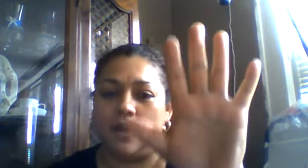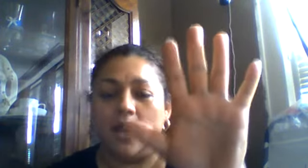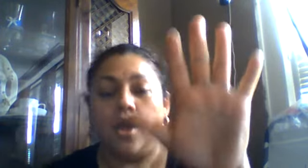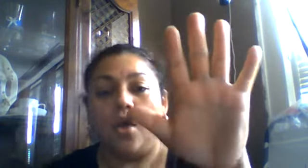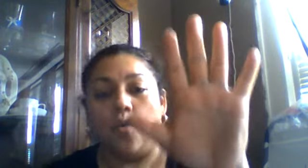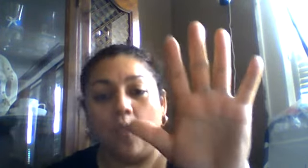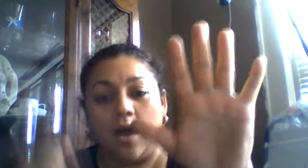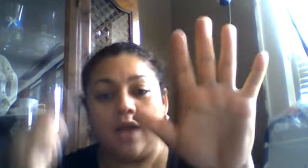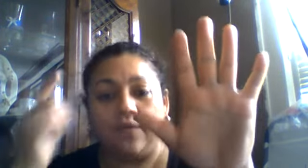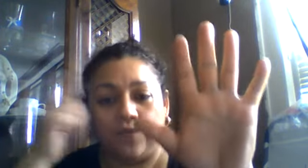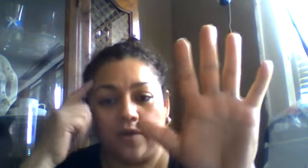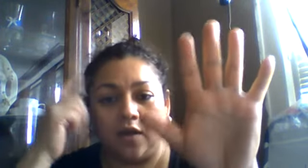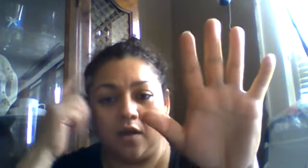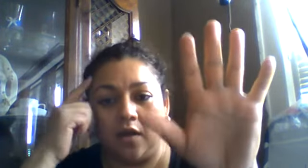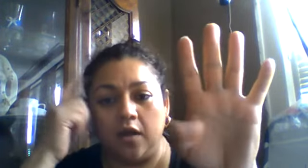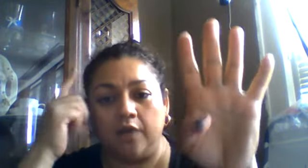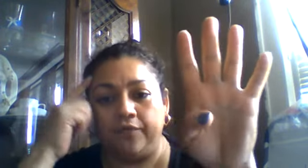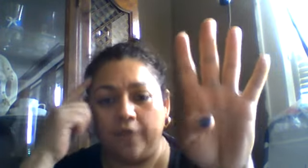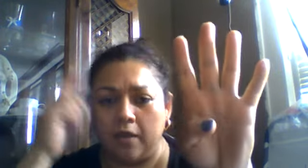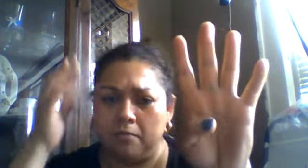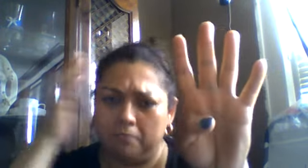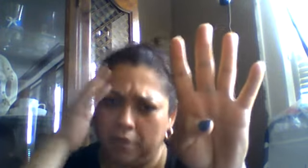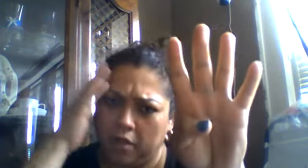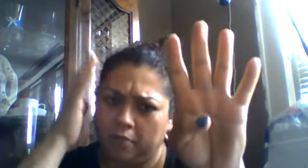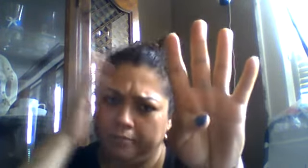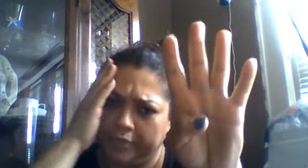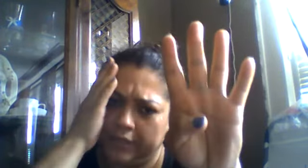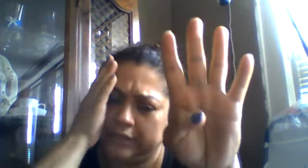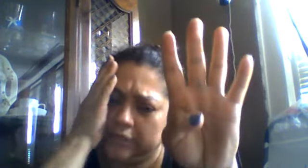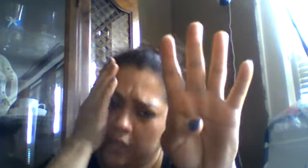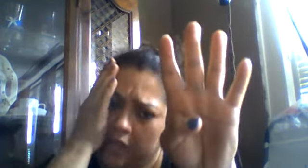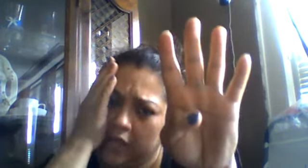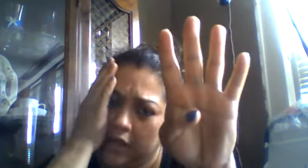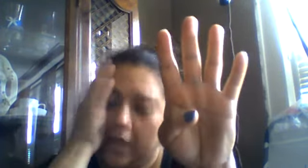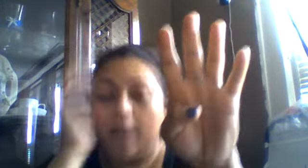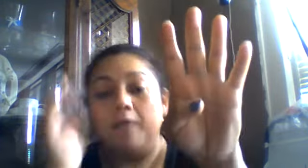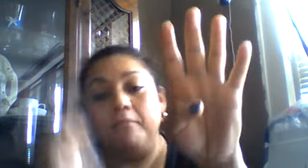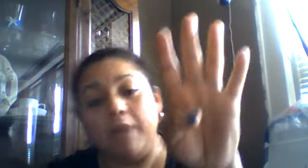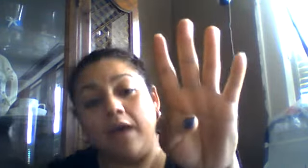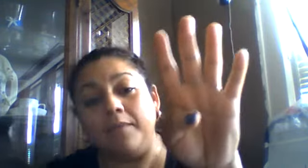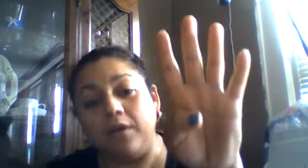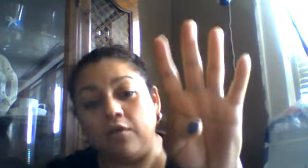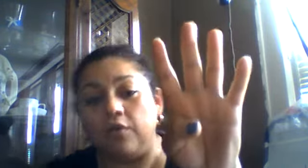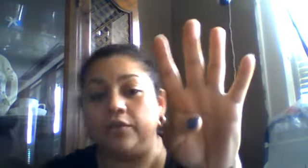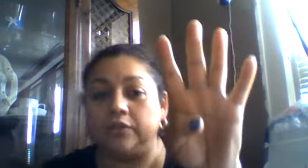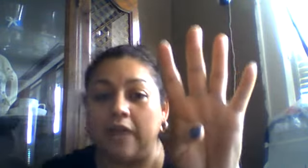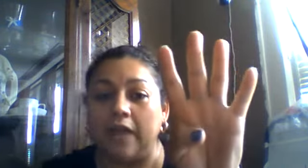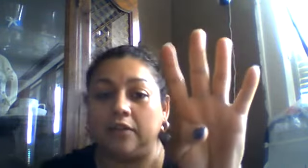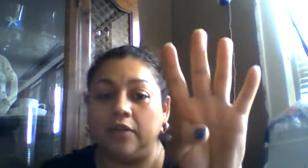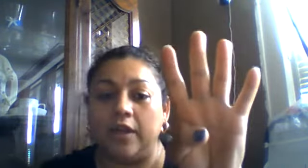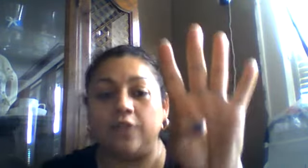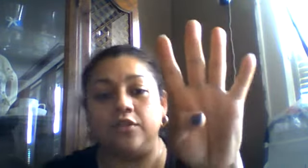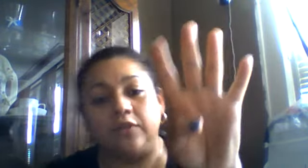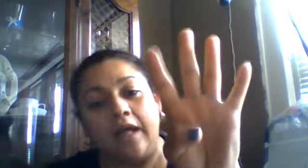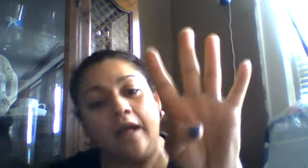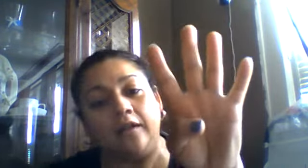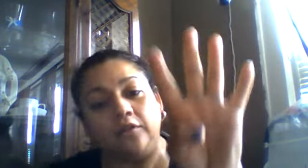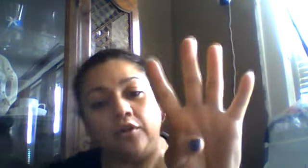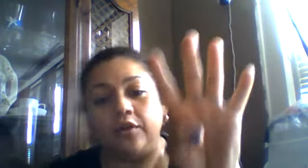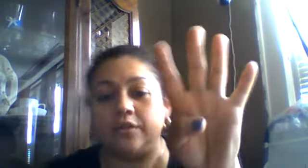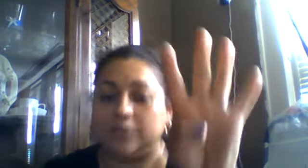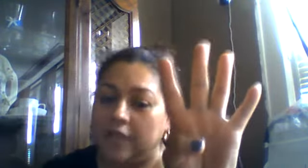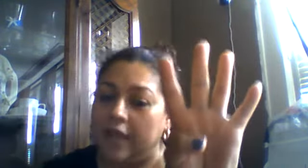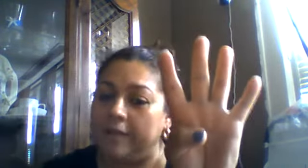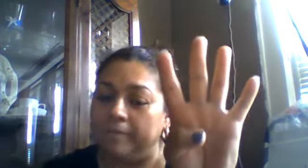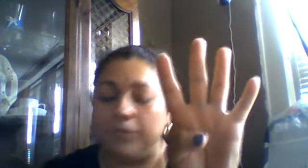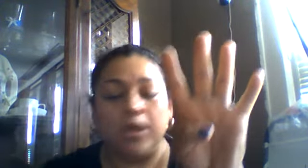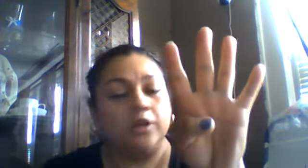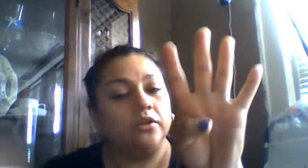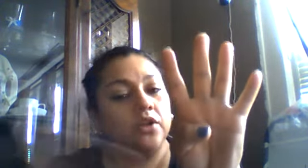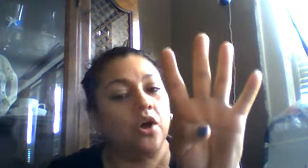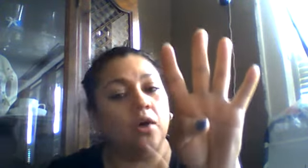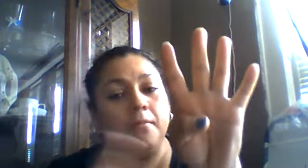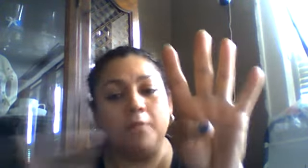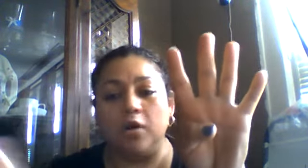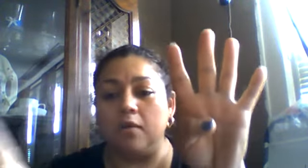one fell off and bump his head one fell called the doctor and the doctor said no more